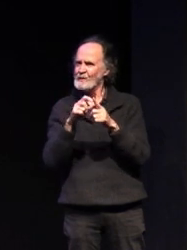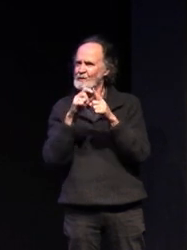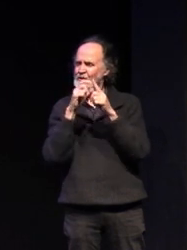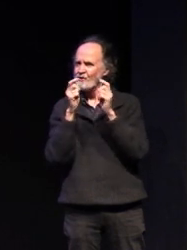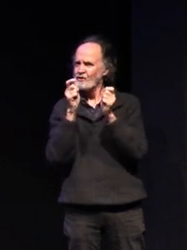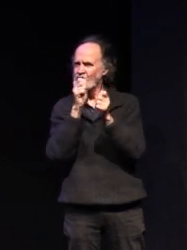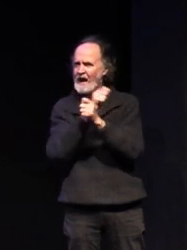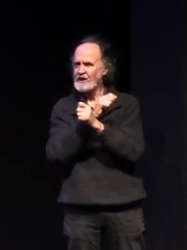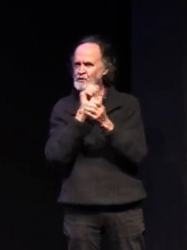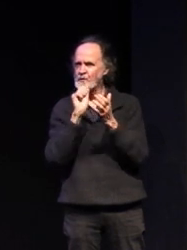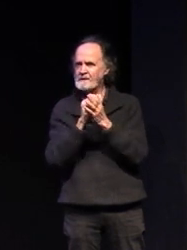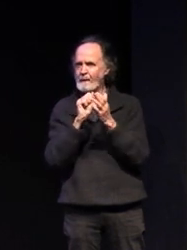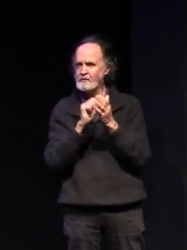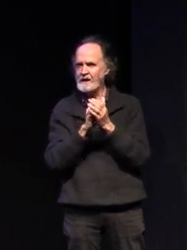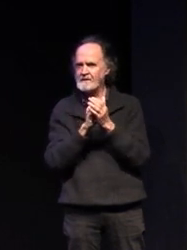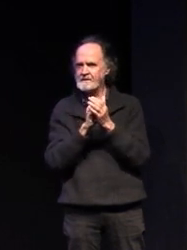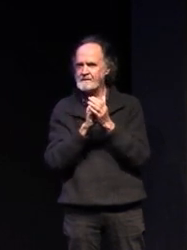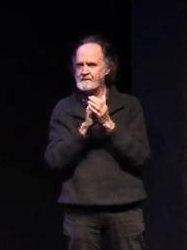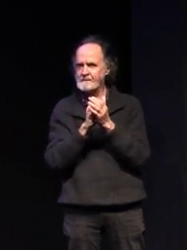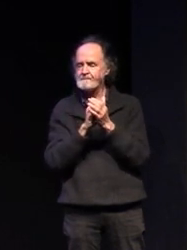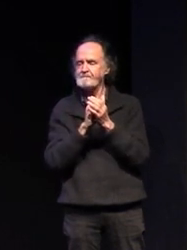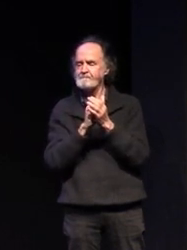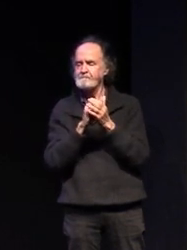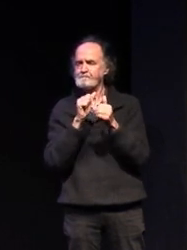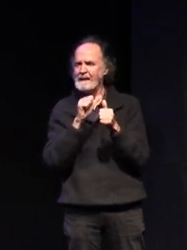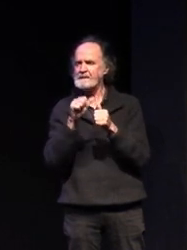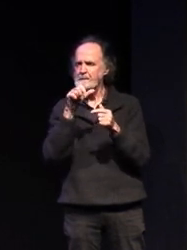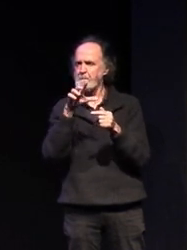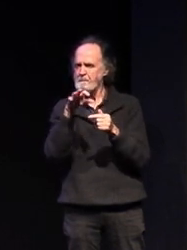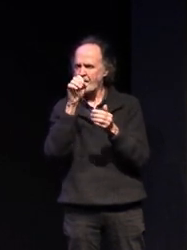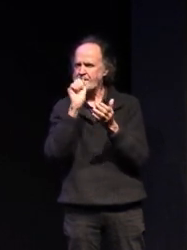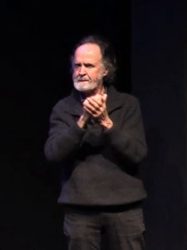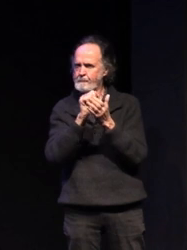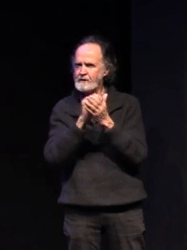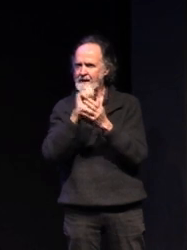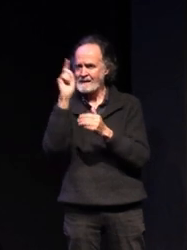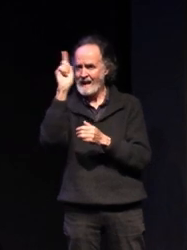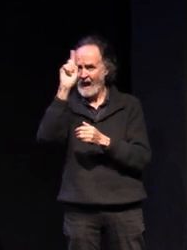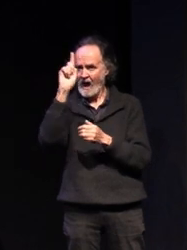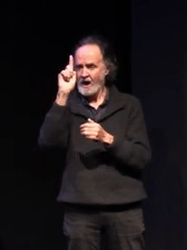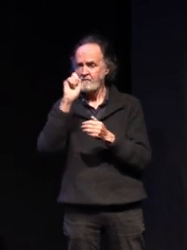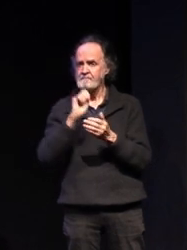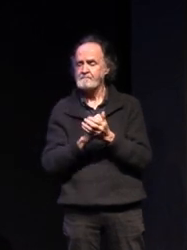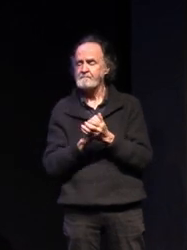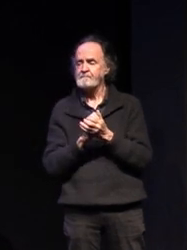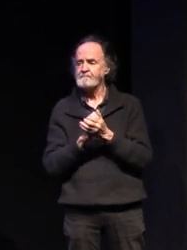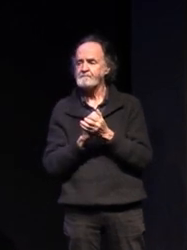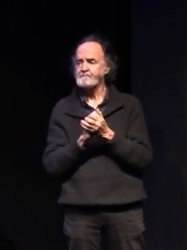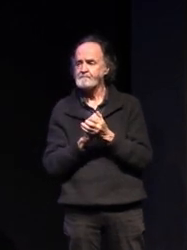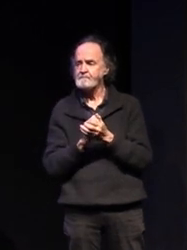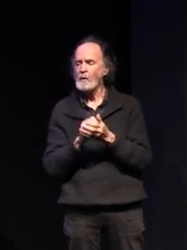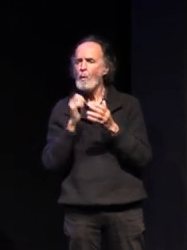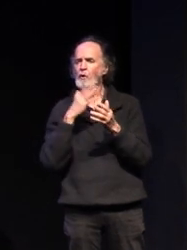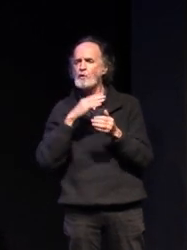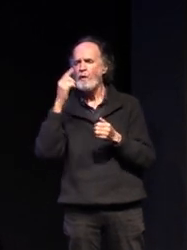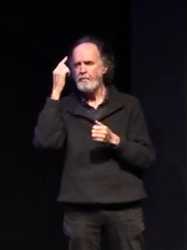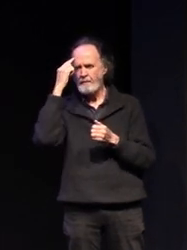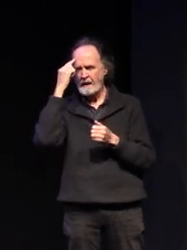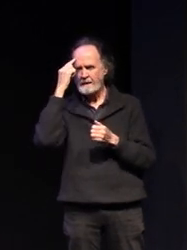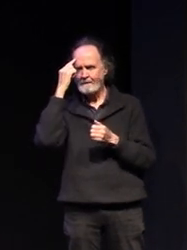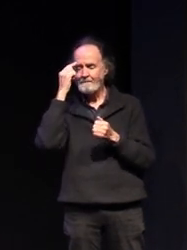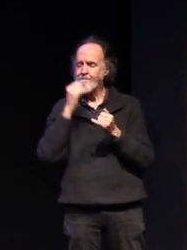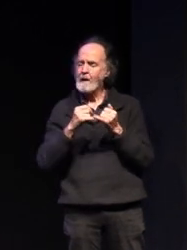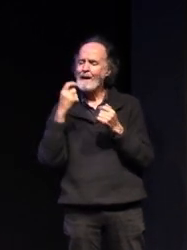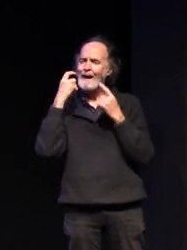if we consider our subject choices now so we really want you to think about those subject